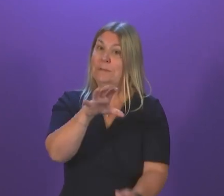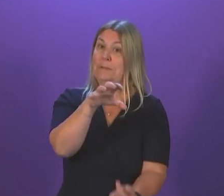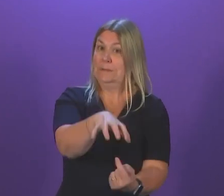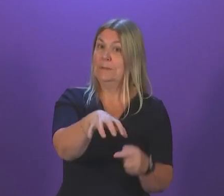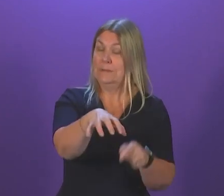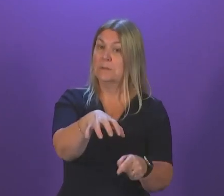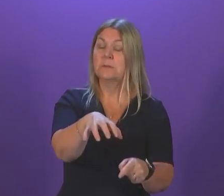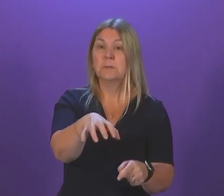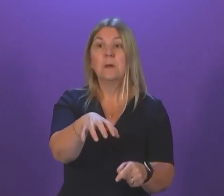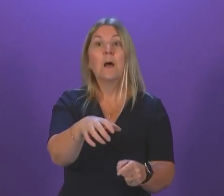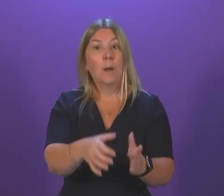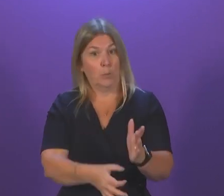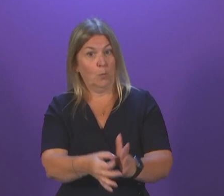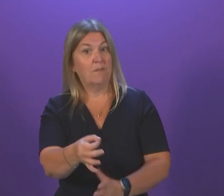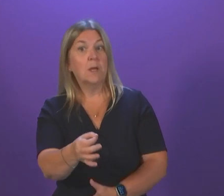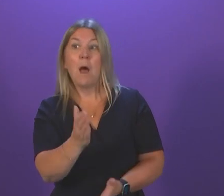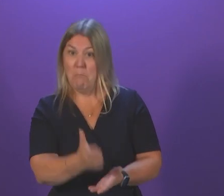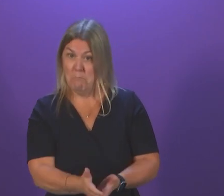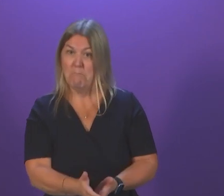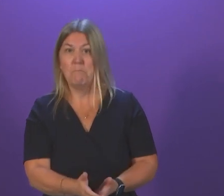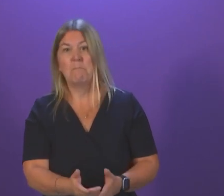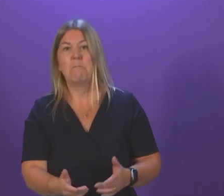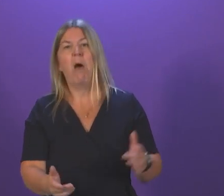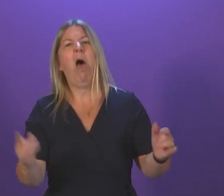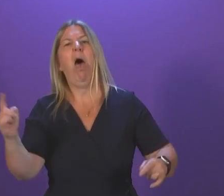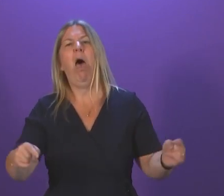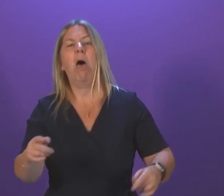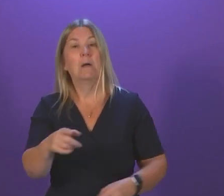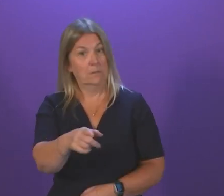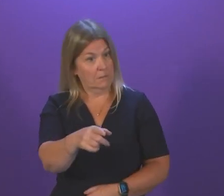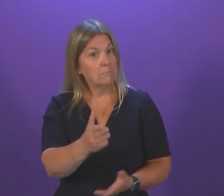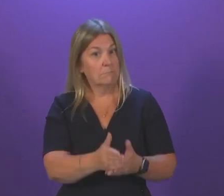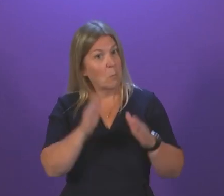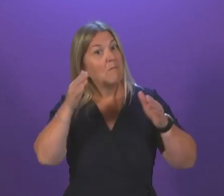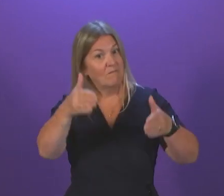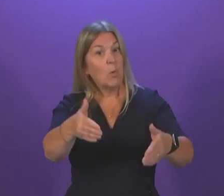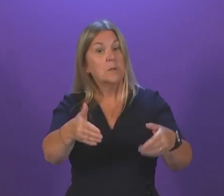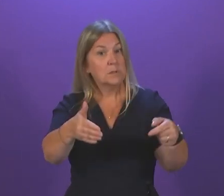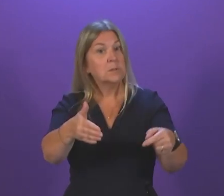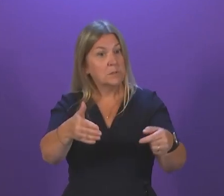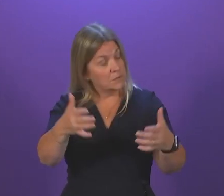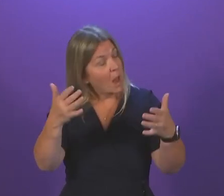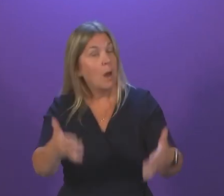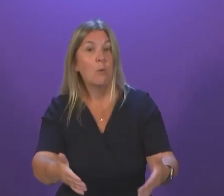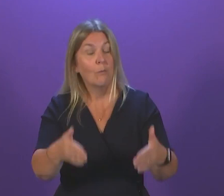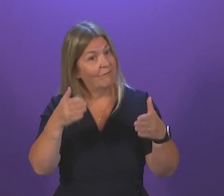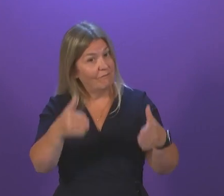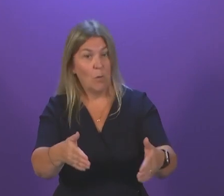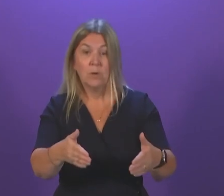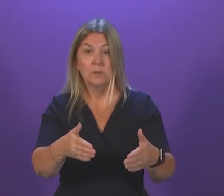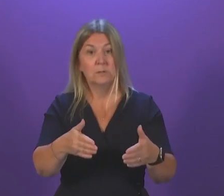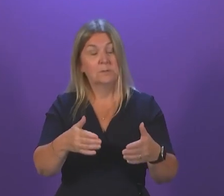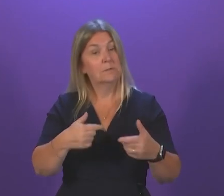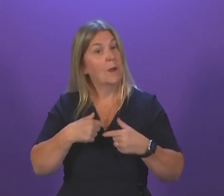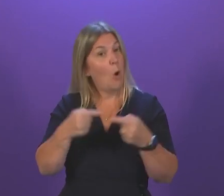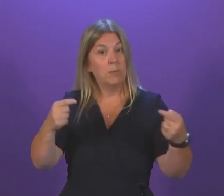a journey back to recovery. It's focused right now. It's focused right now, as indeed the opposition have regularly